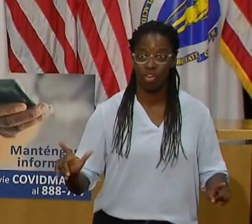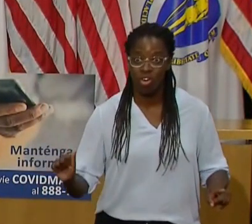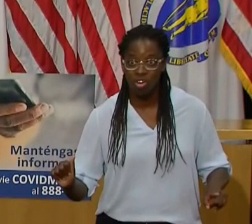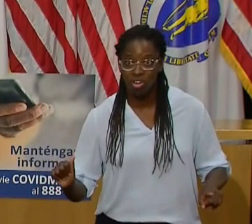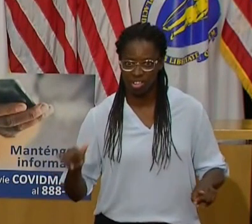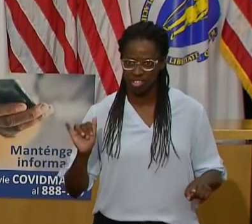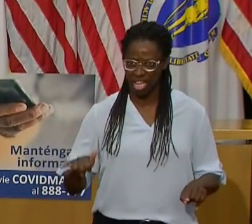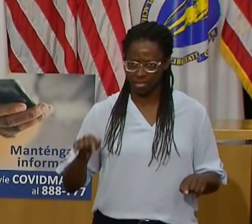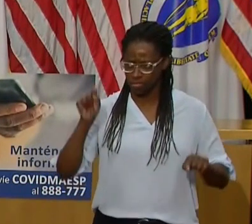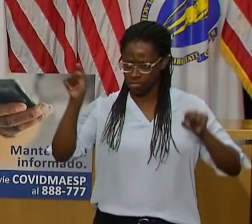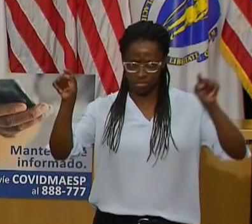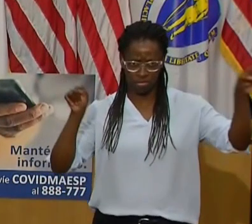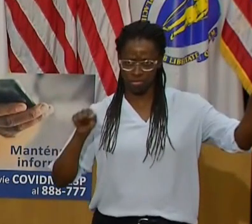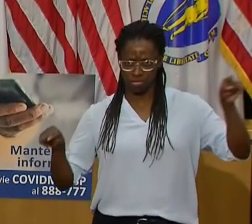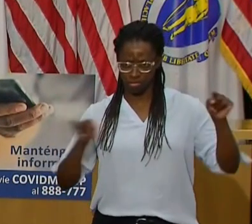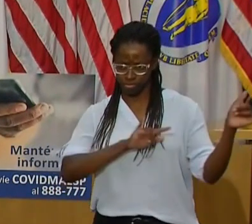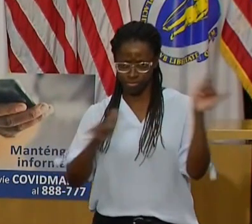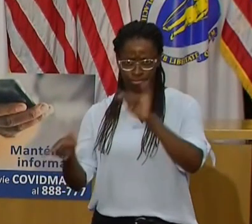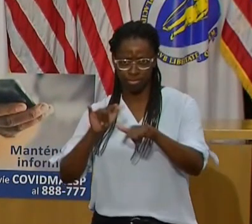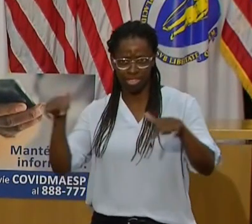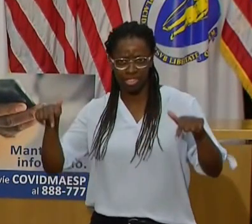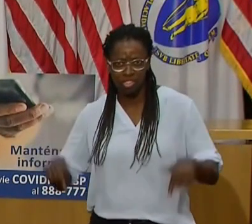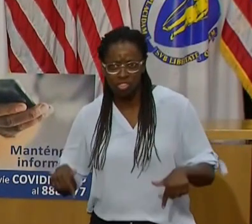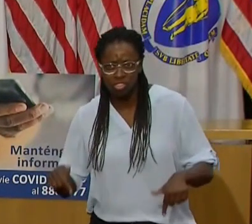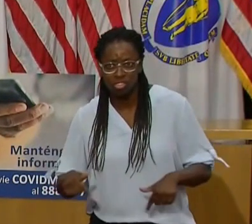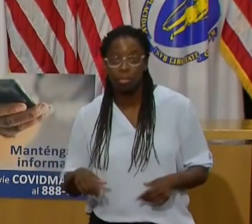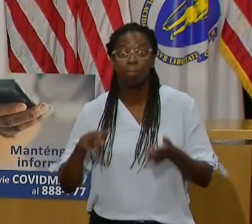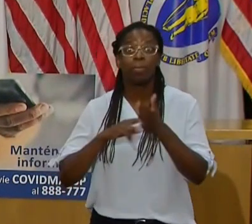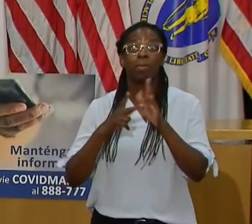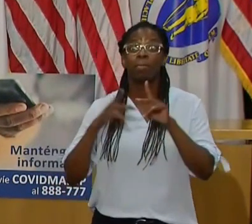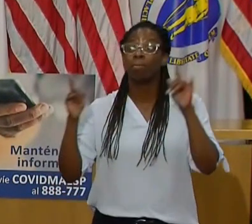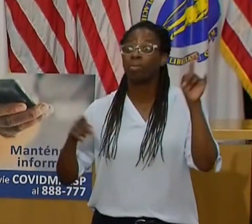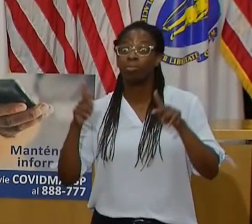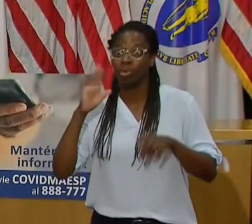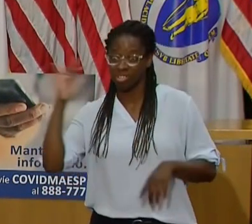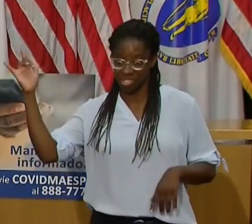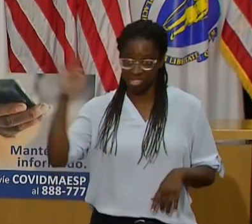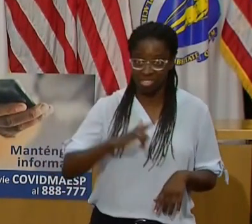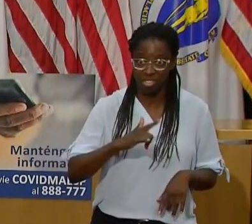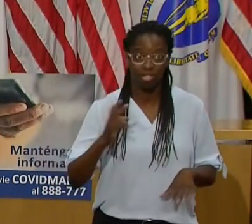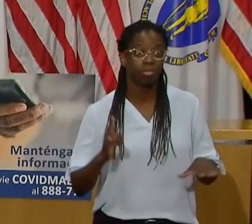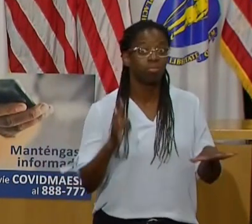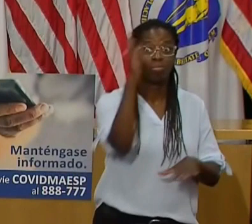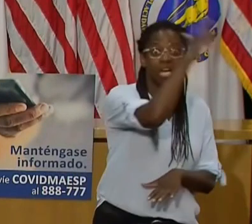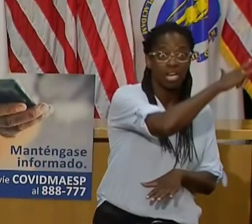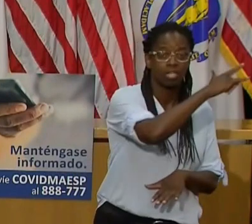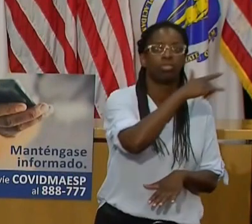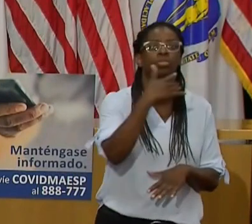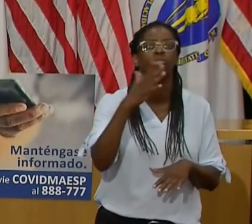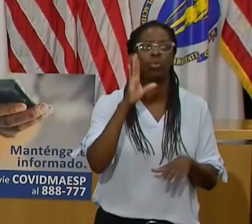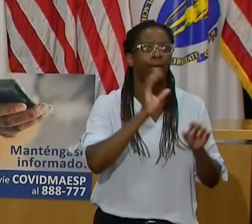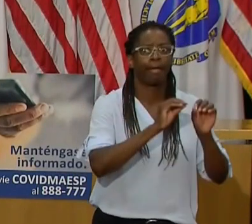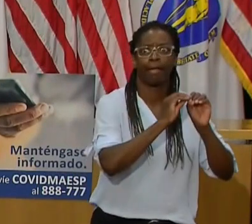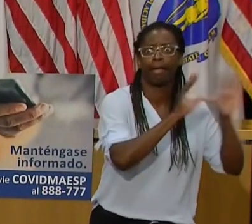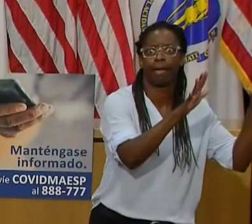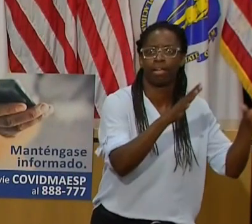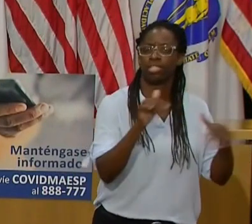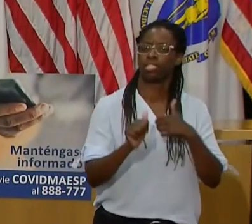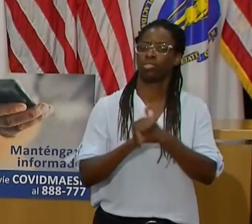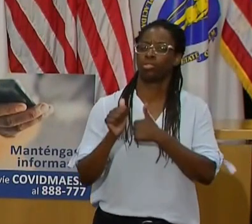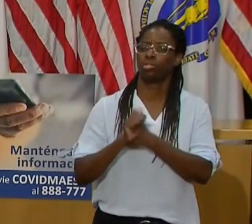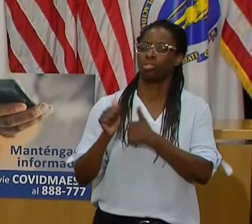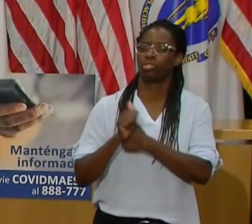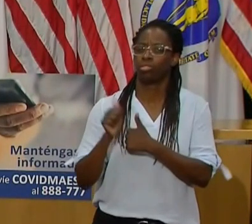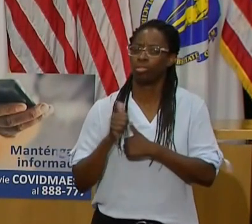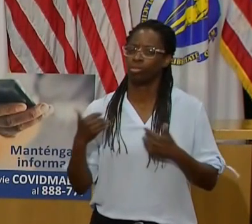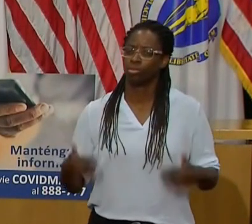Massachusetts residents are increasingly headed out to other states and travelers from other states are increasingly coming to Massachusetts. All